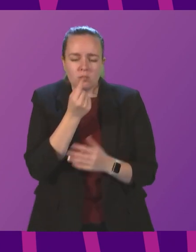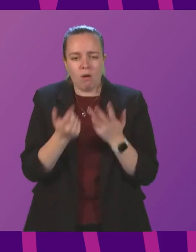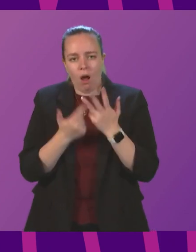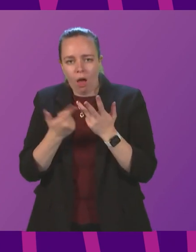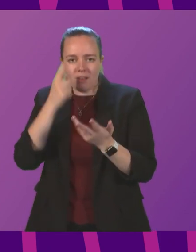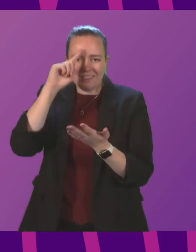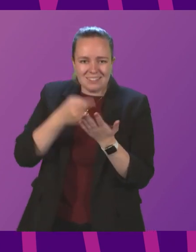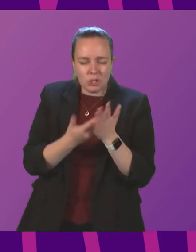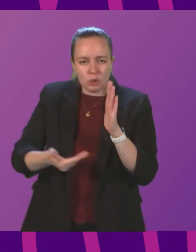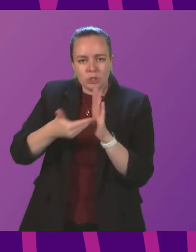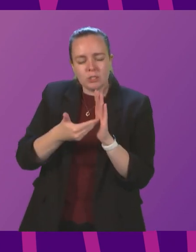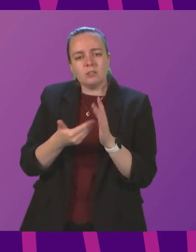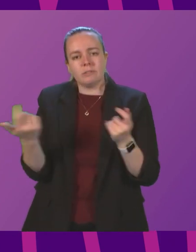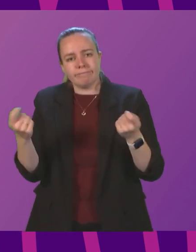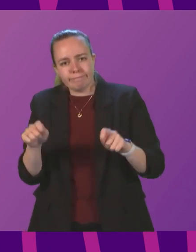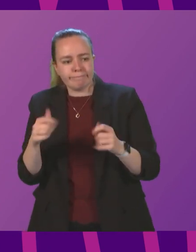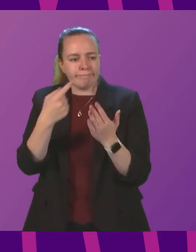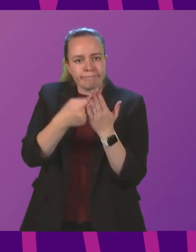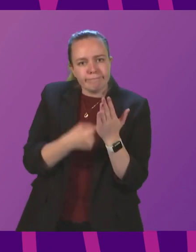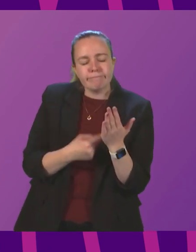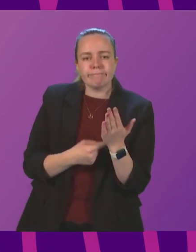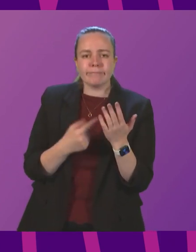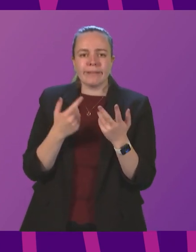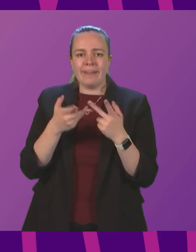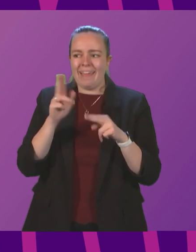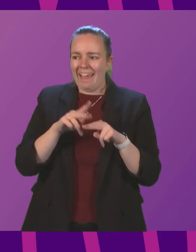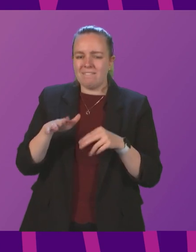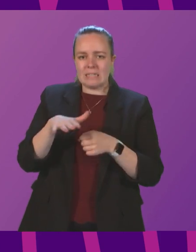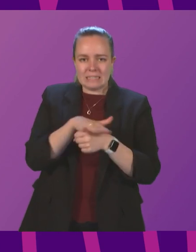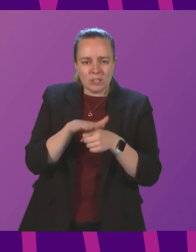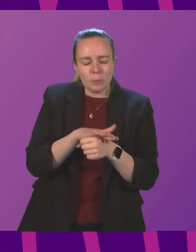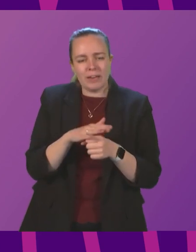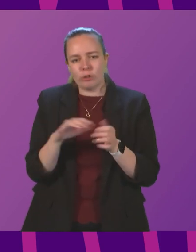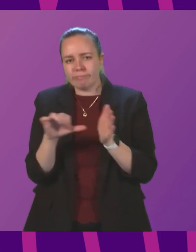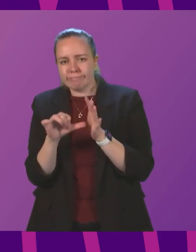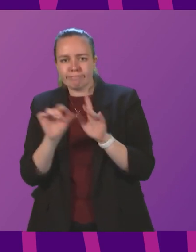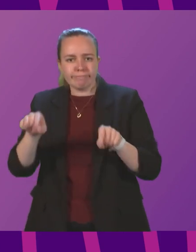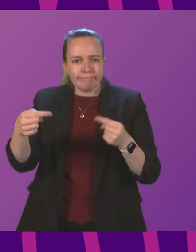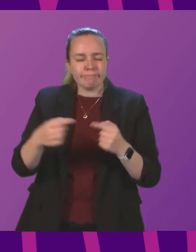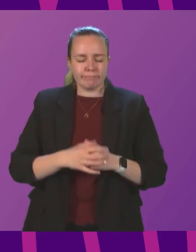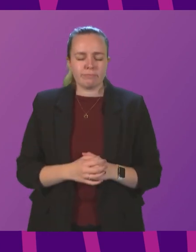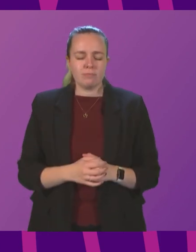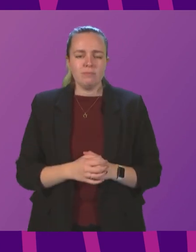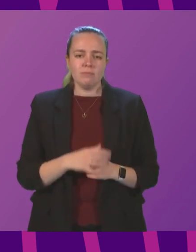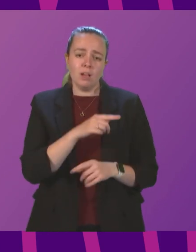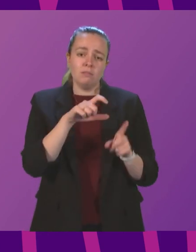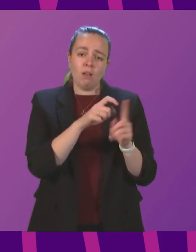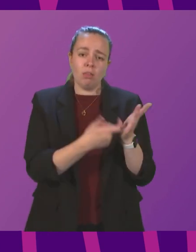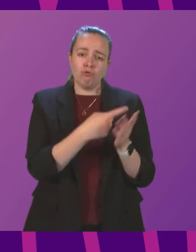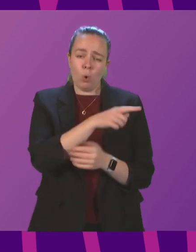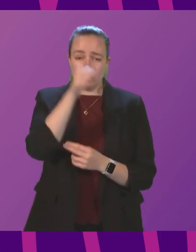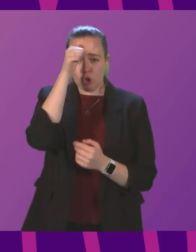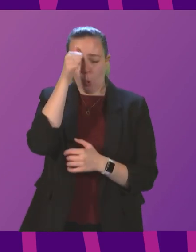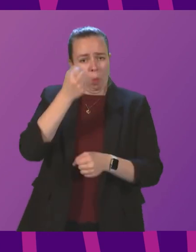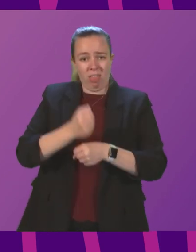decisions should the situation be more challenging. Mr Ross will know that the